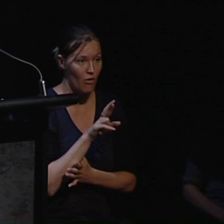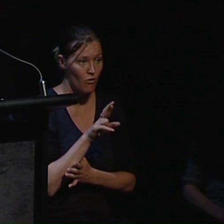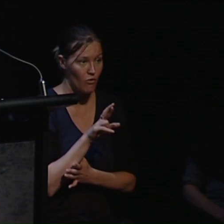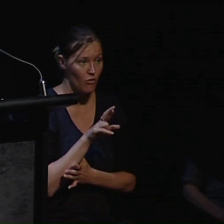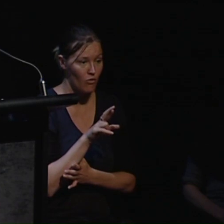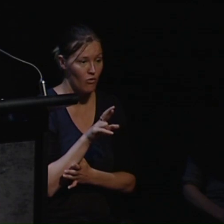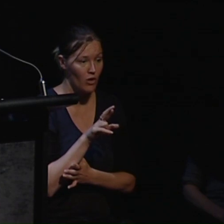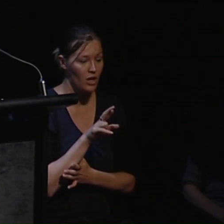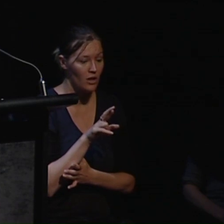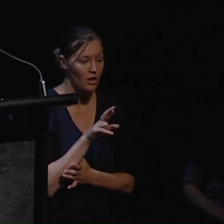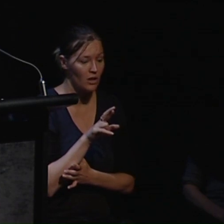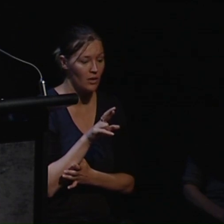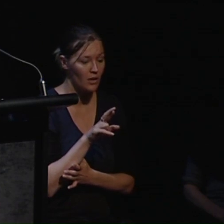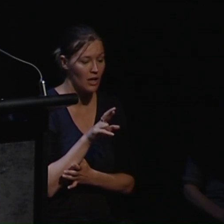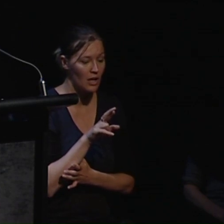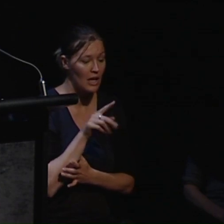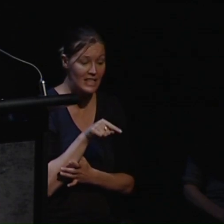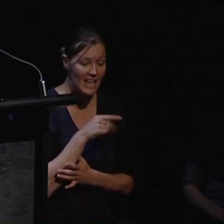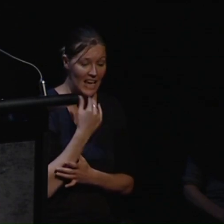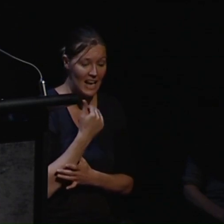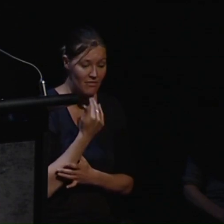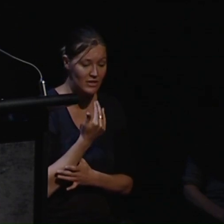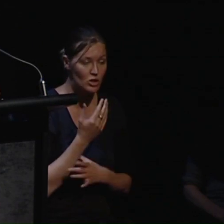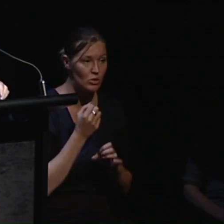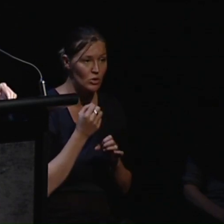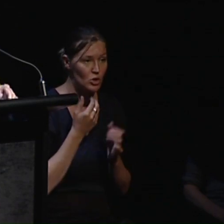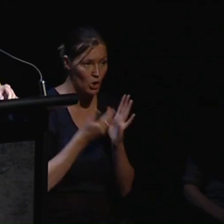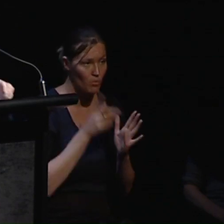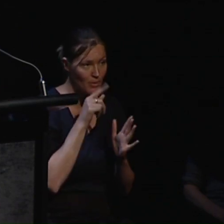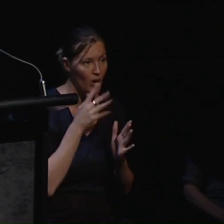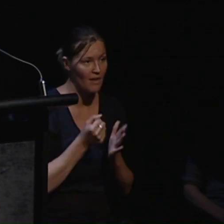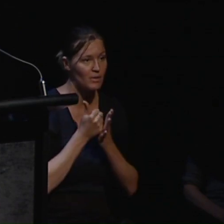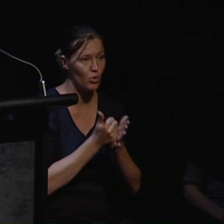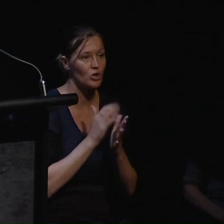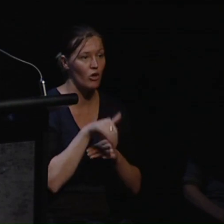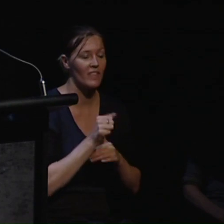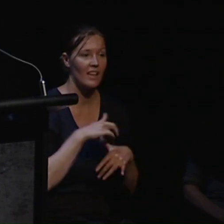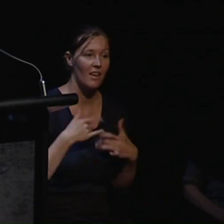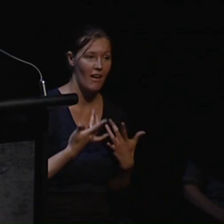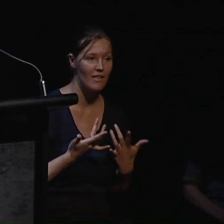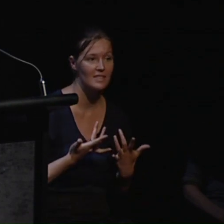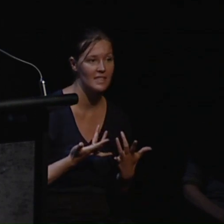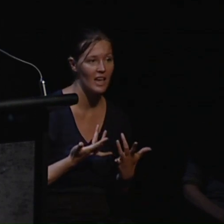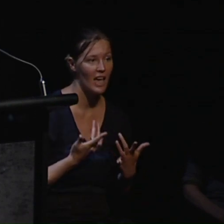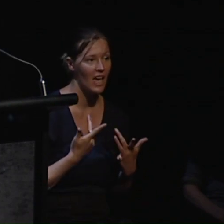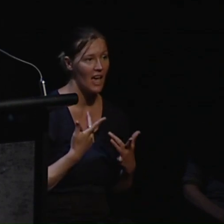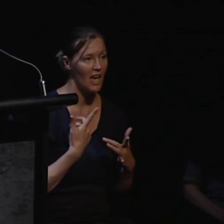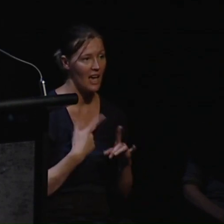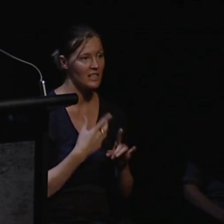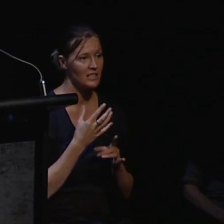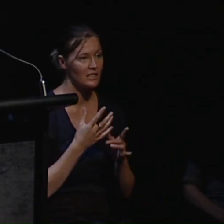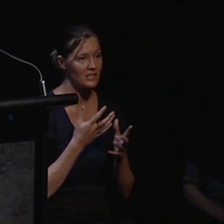of a paradigm shift to ensure that people are supported to have control over their lives and are living the way they choose.